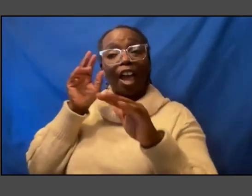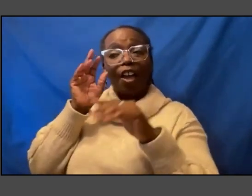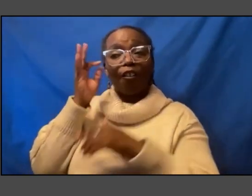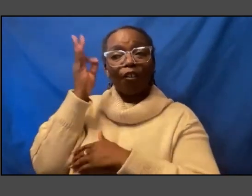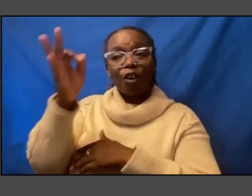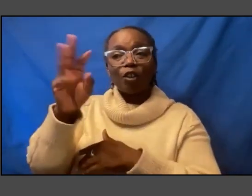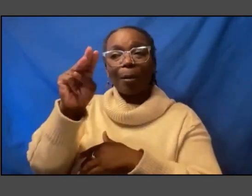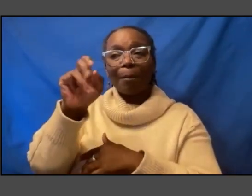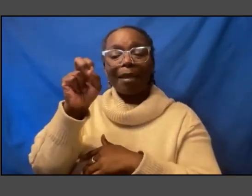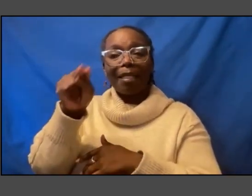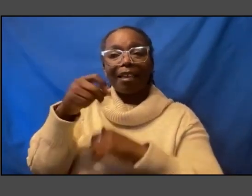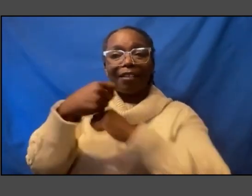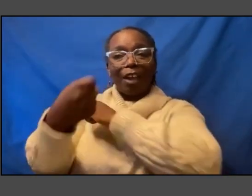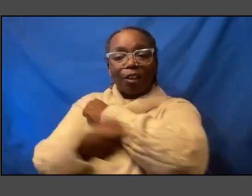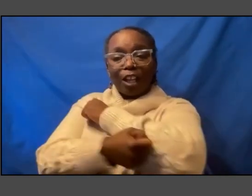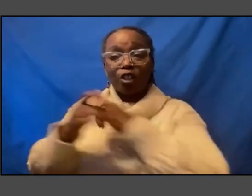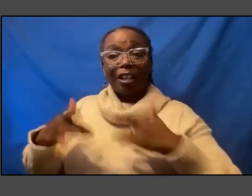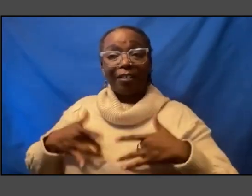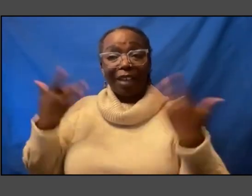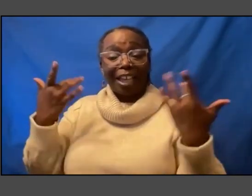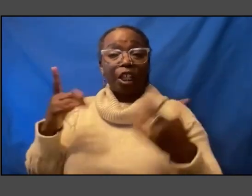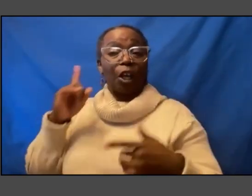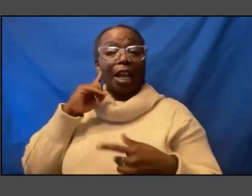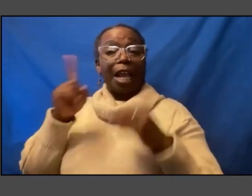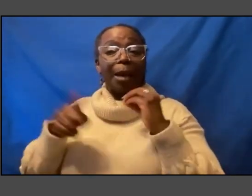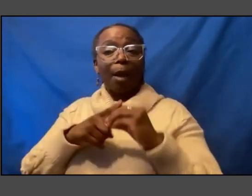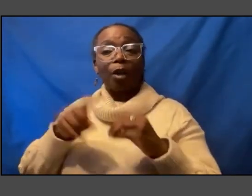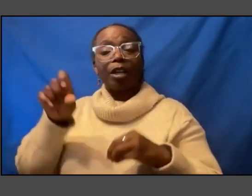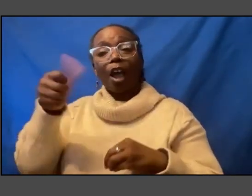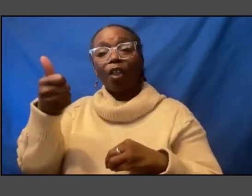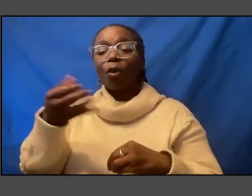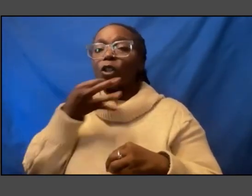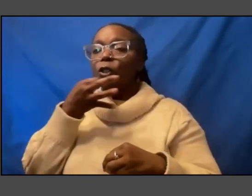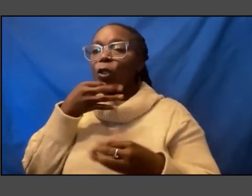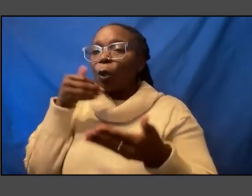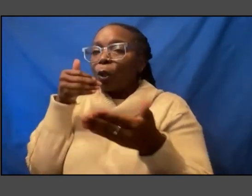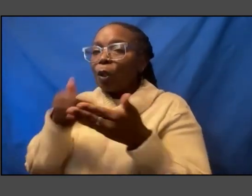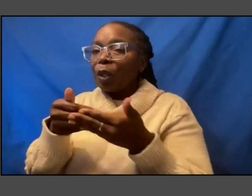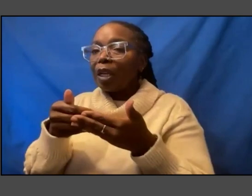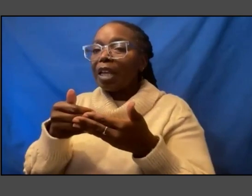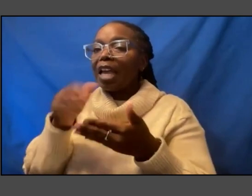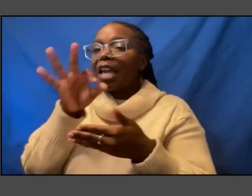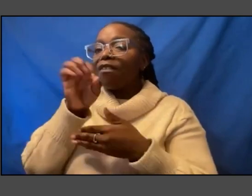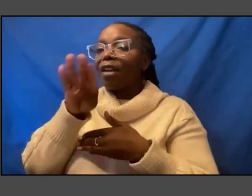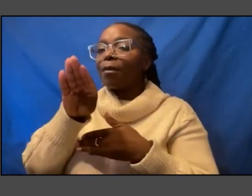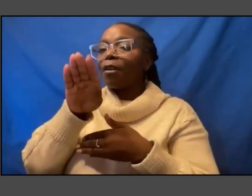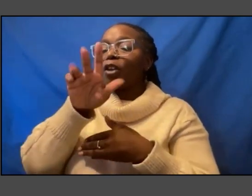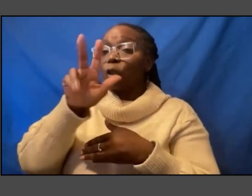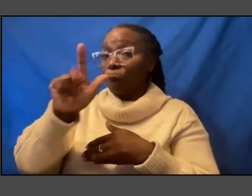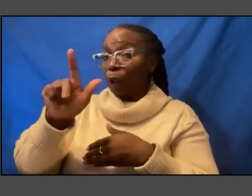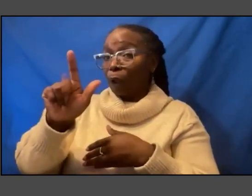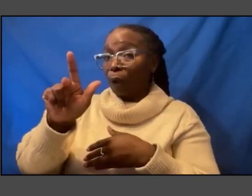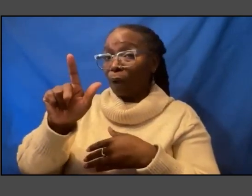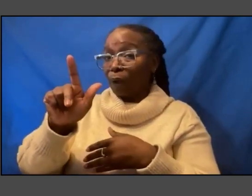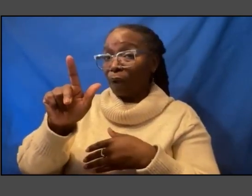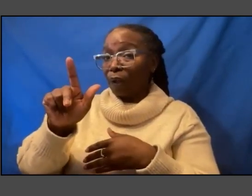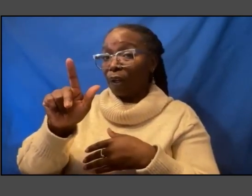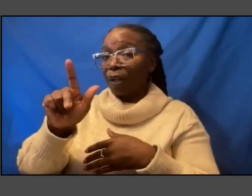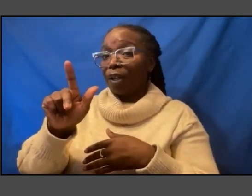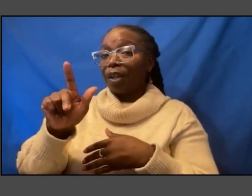you'll be hearing about another one coming very soon that will be held on february 23rd and so off to your supper